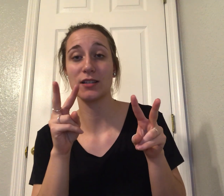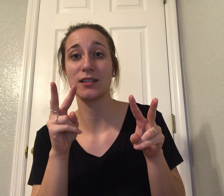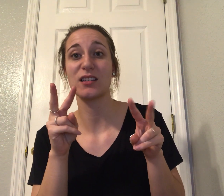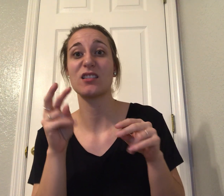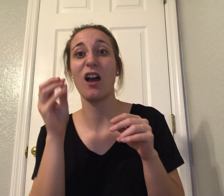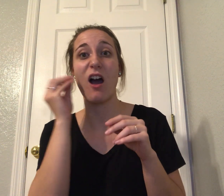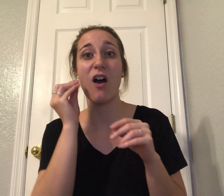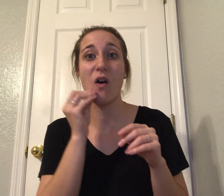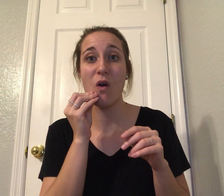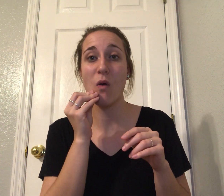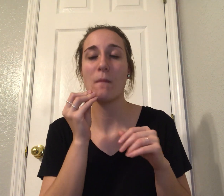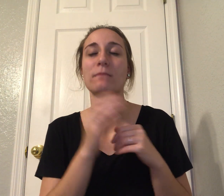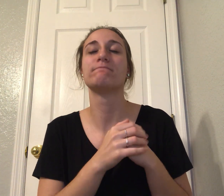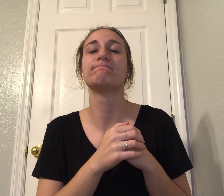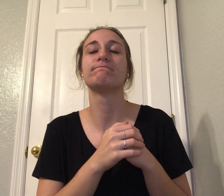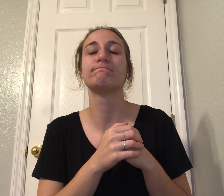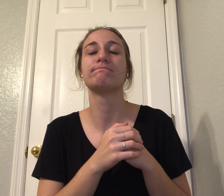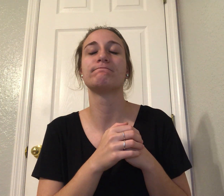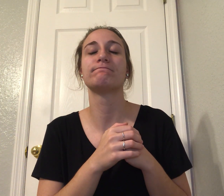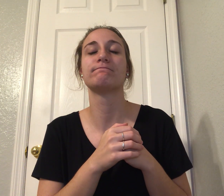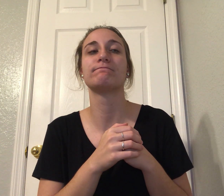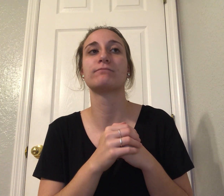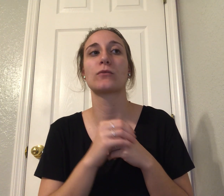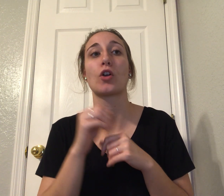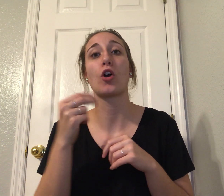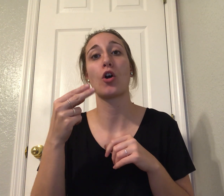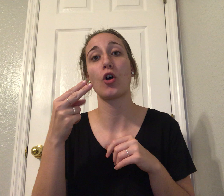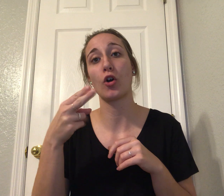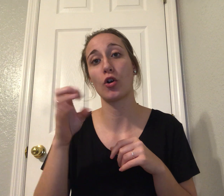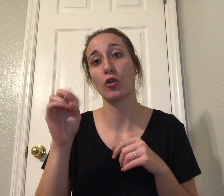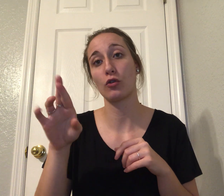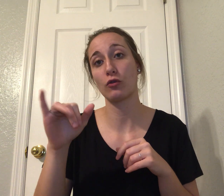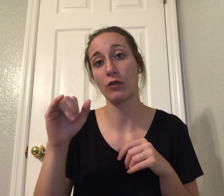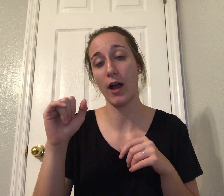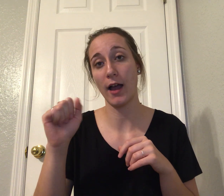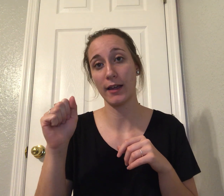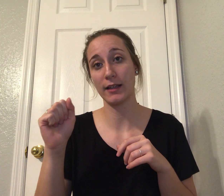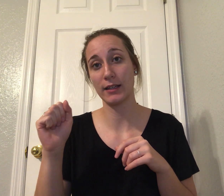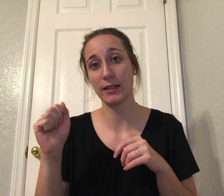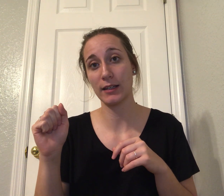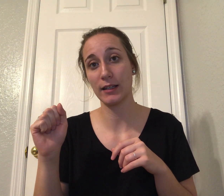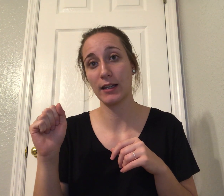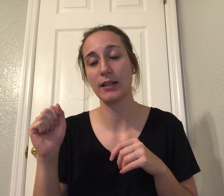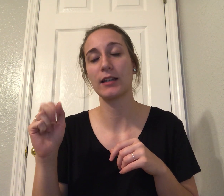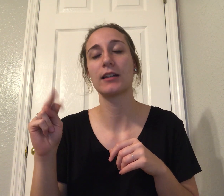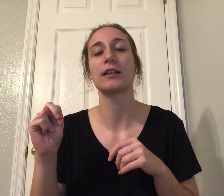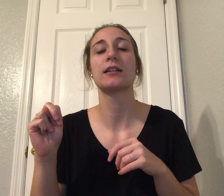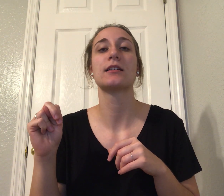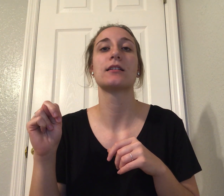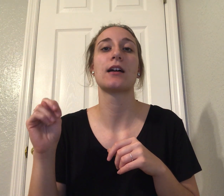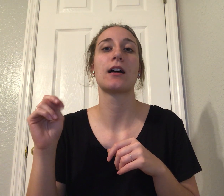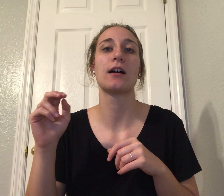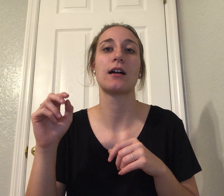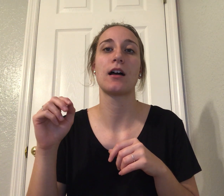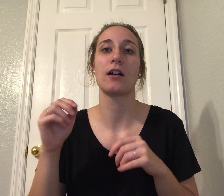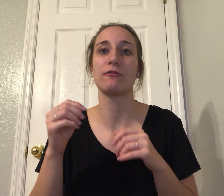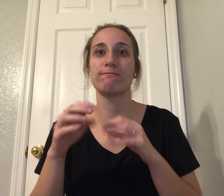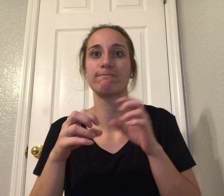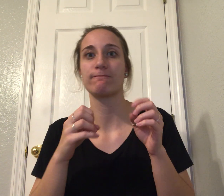Fifty years ago, Harair Balian fled Lebanon, the country where he was born, to escape from civil war and political turmoil, and